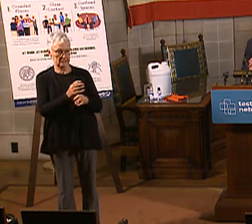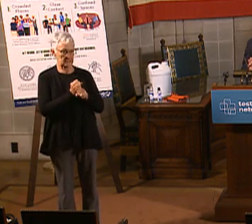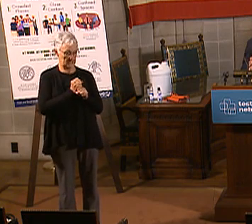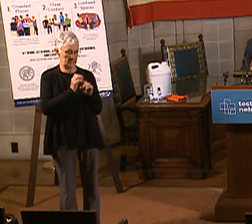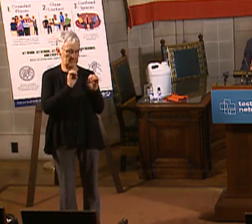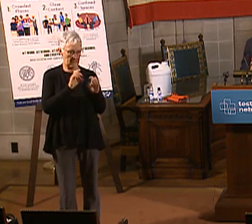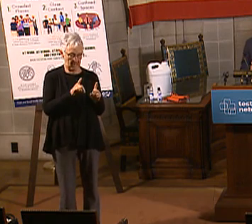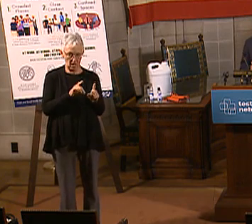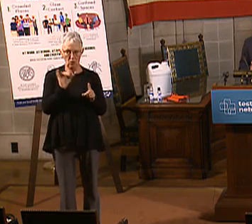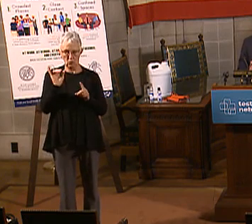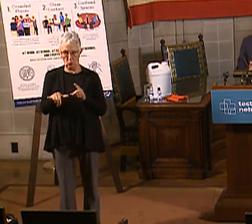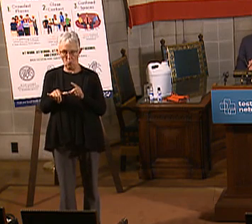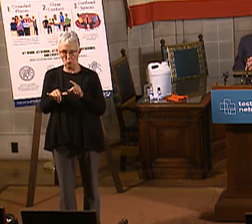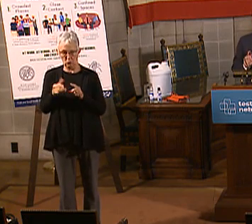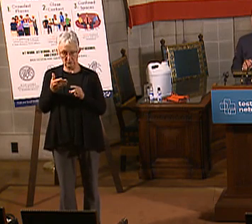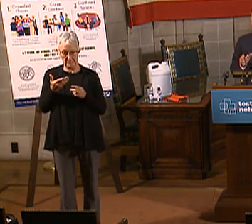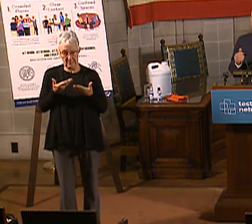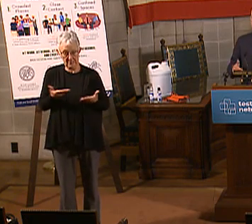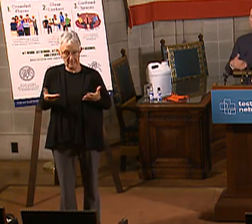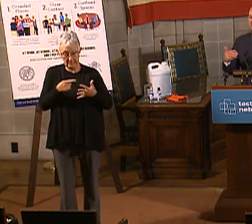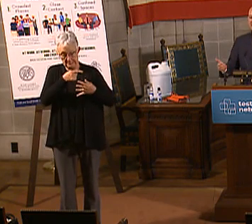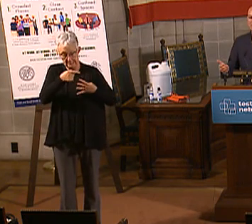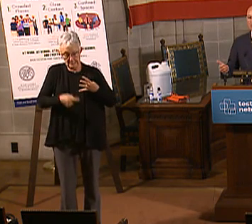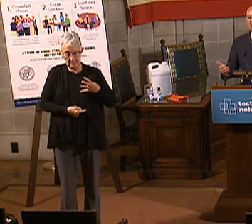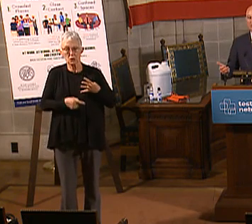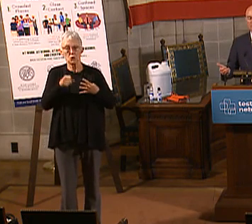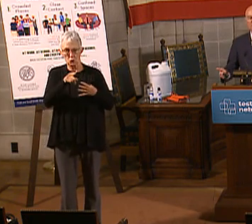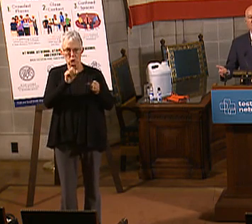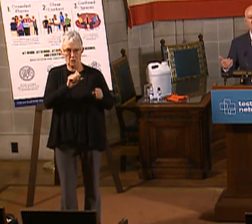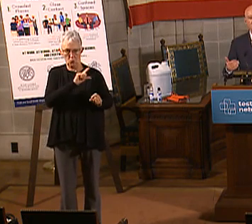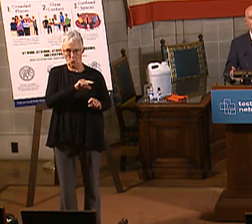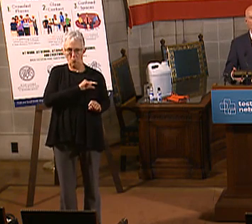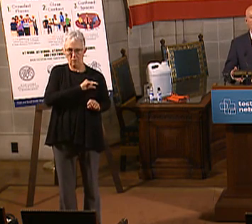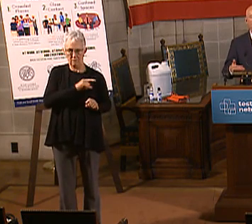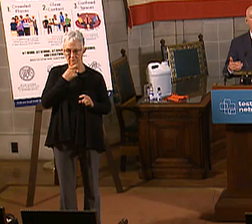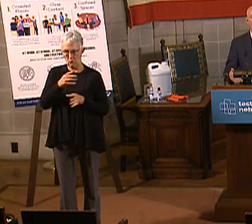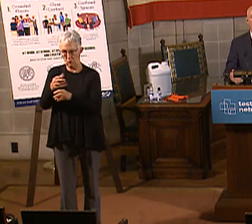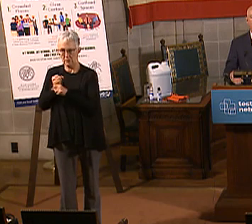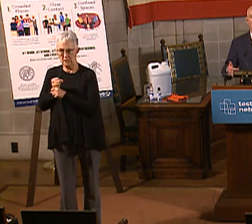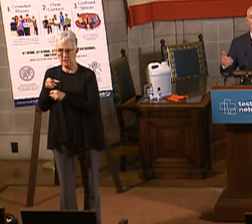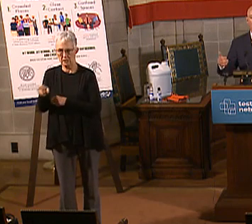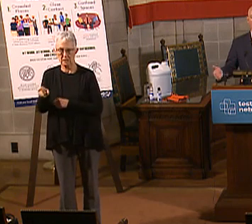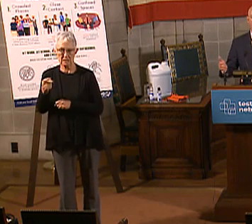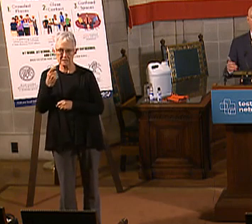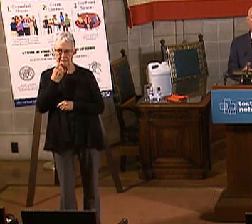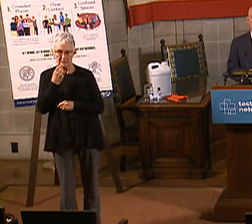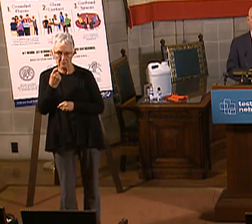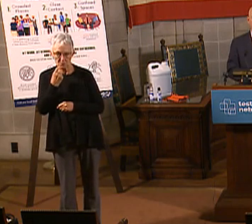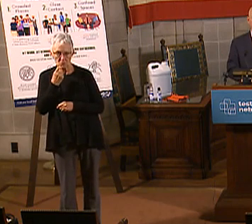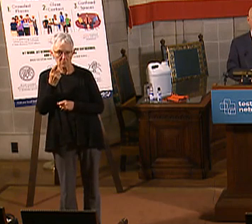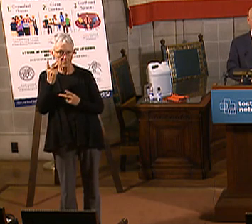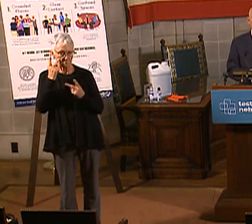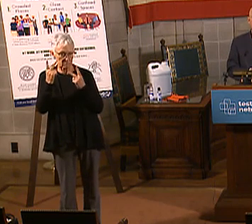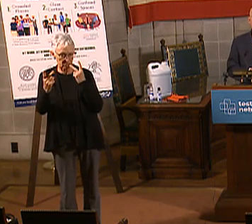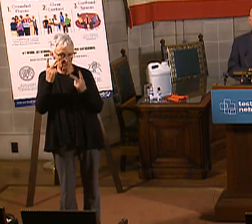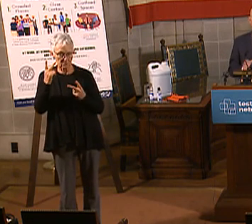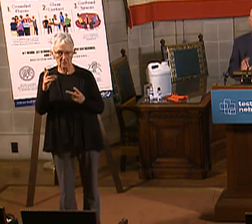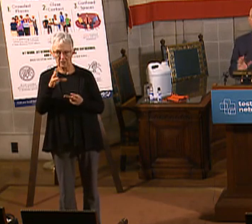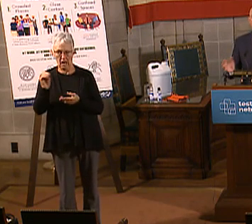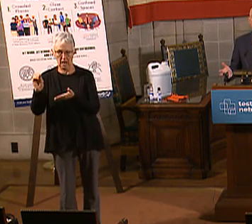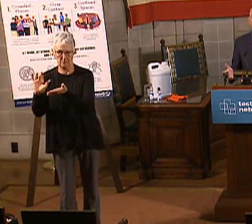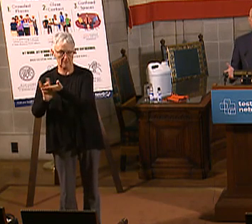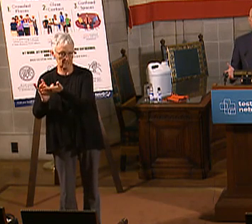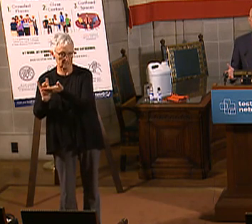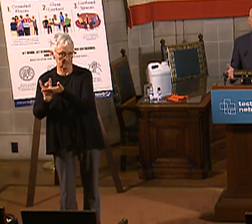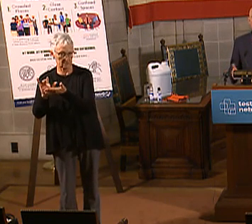of things, you'll be able to qualify for that second-tier, which includes dental, vision, and over-the-counter drugs. So